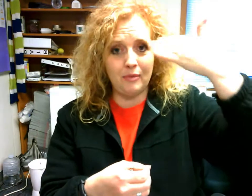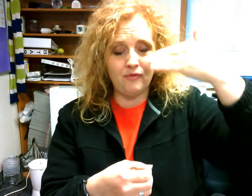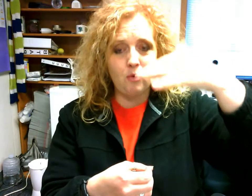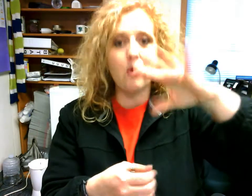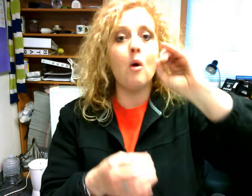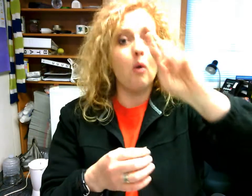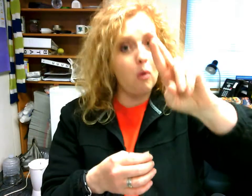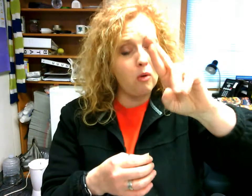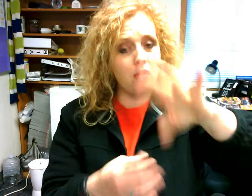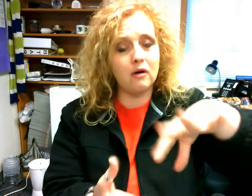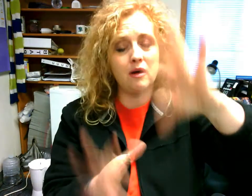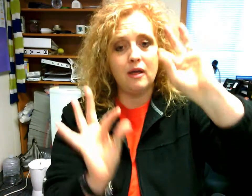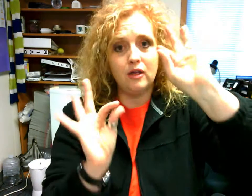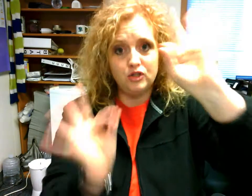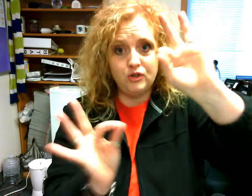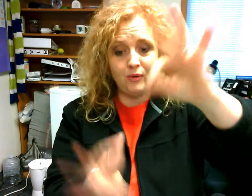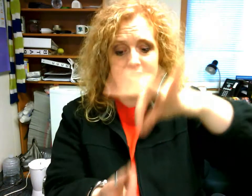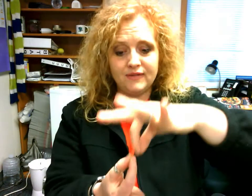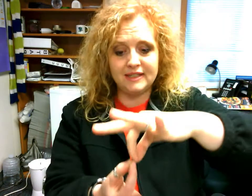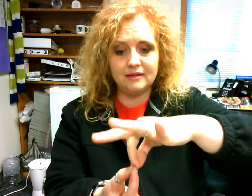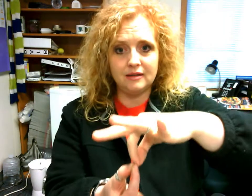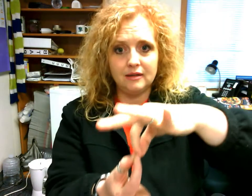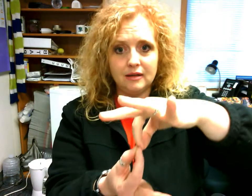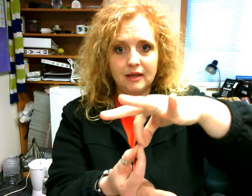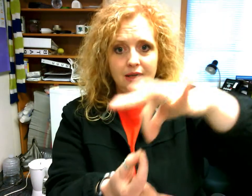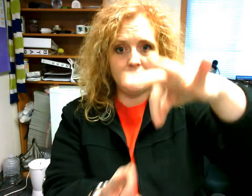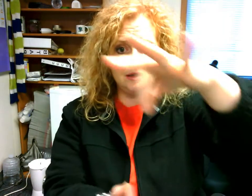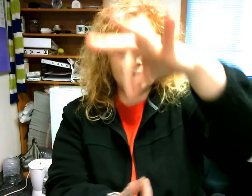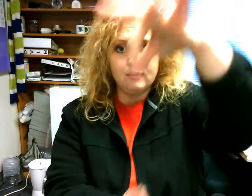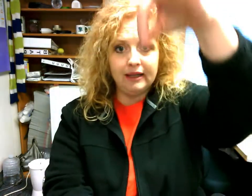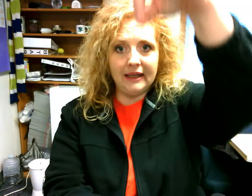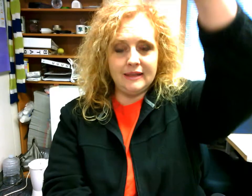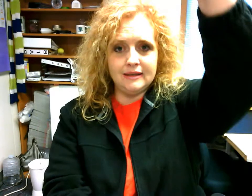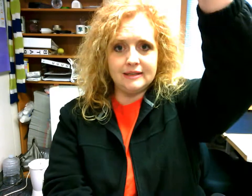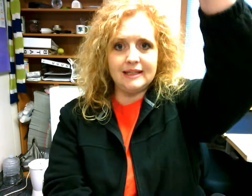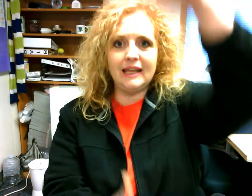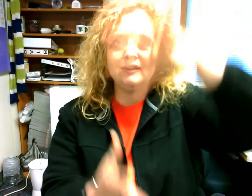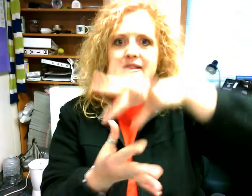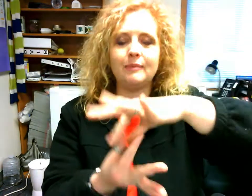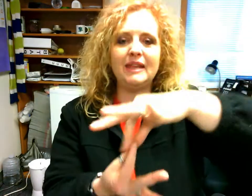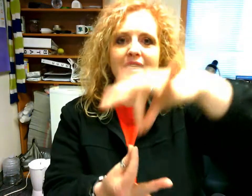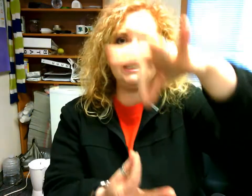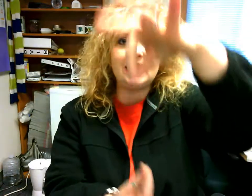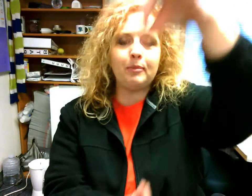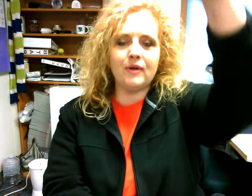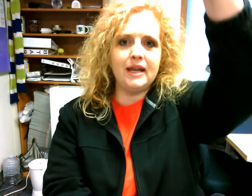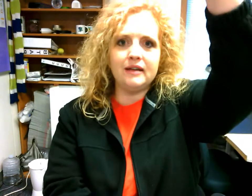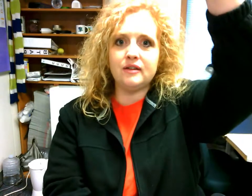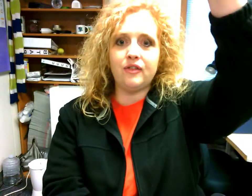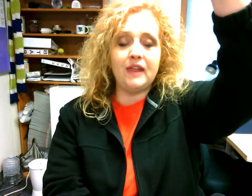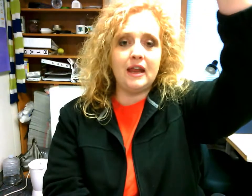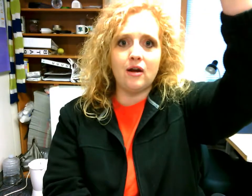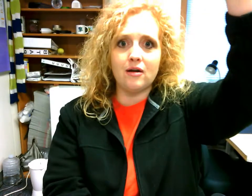before or two F's and it's going like this like something disapparating into thin air